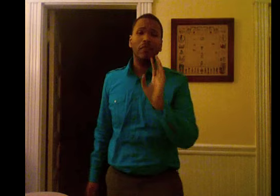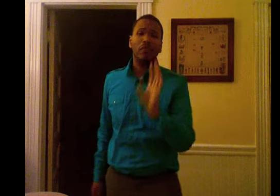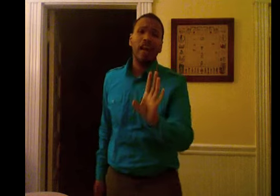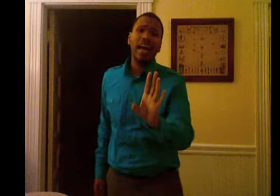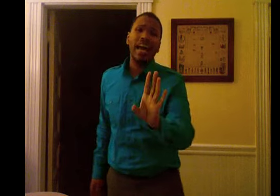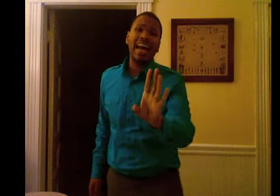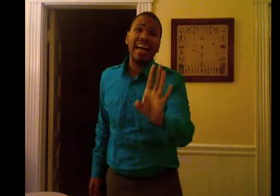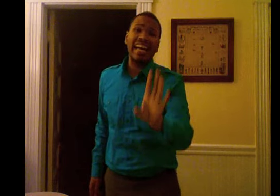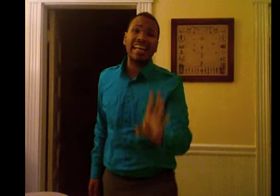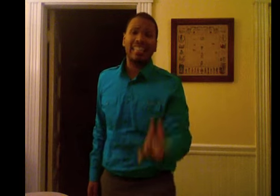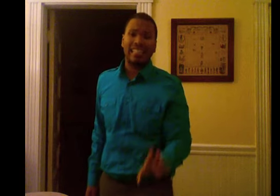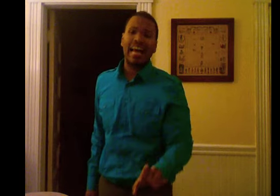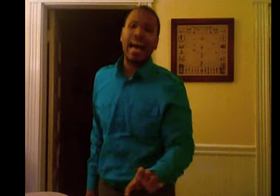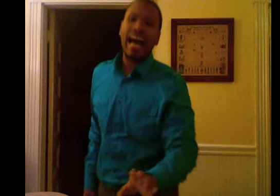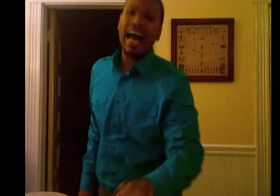afraid to die.